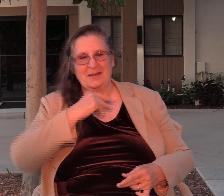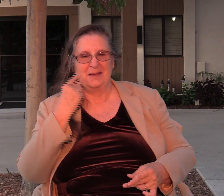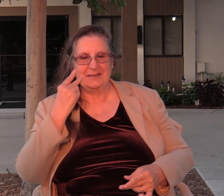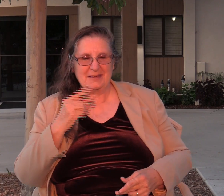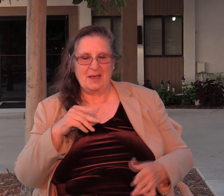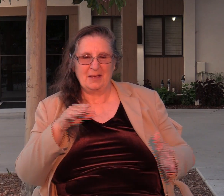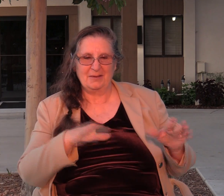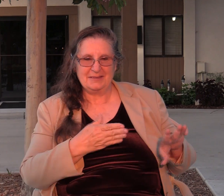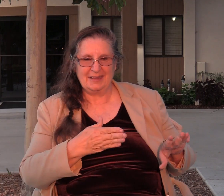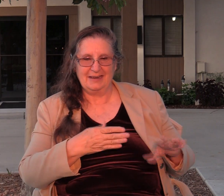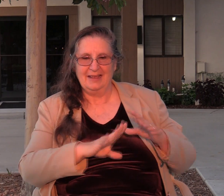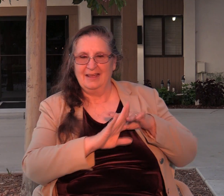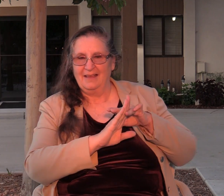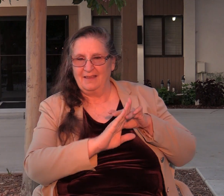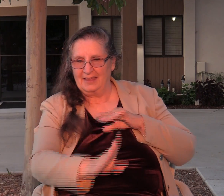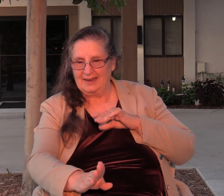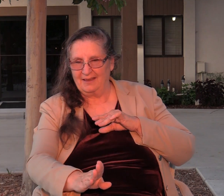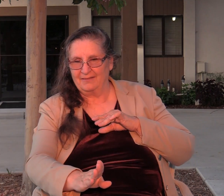departed every man to his place.